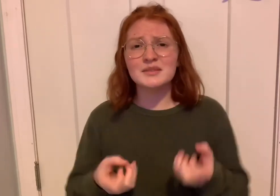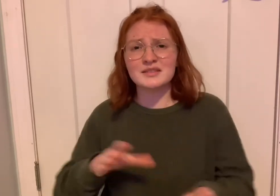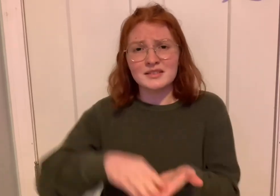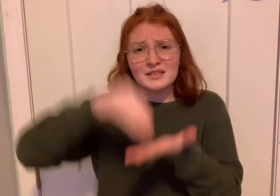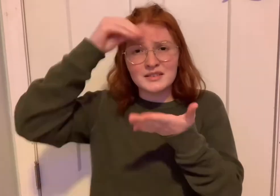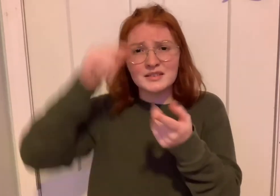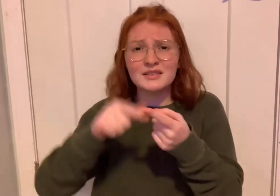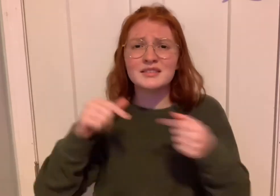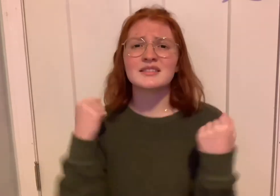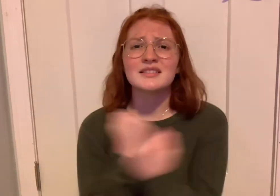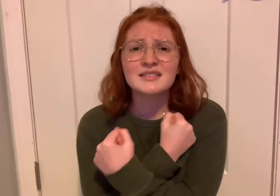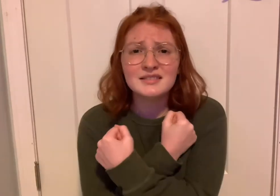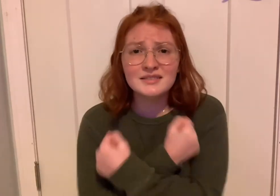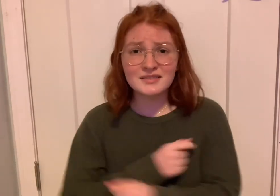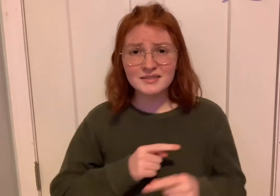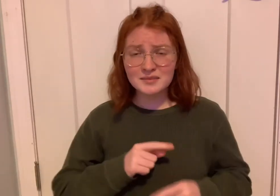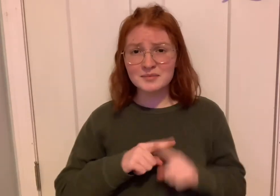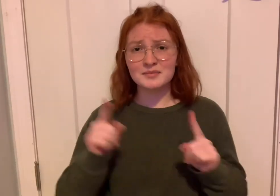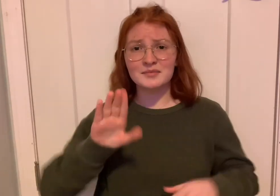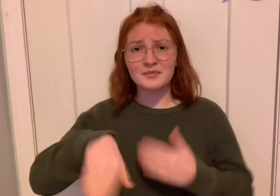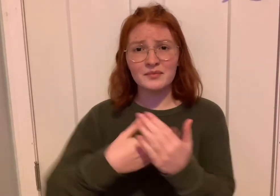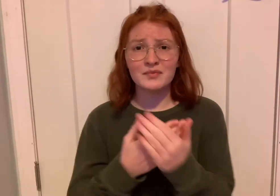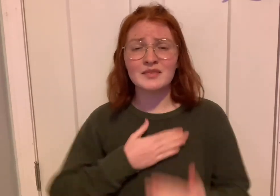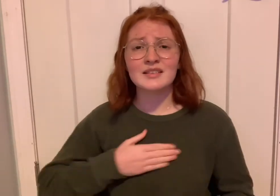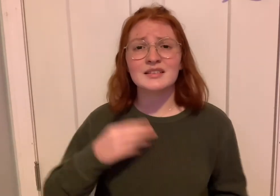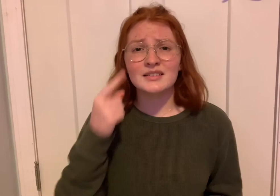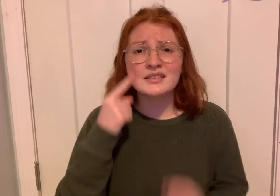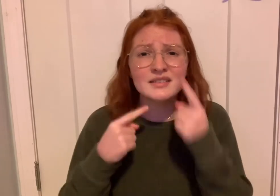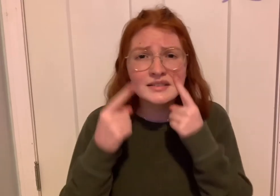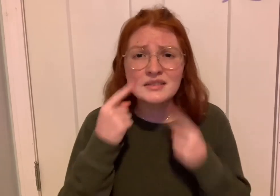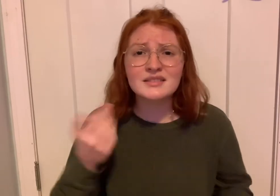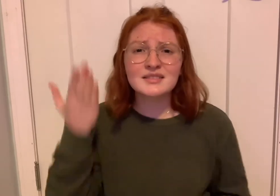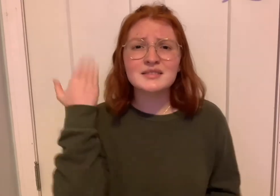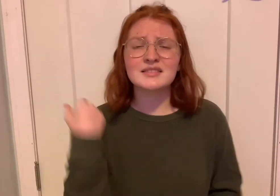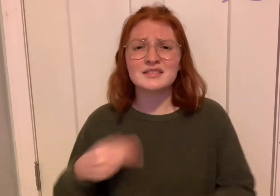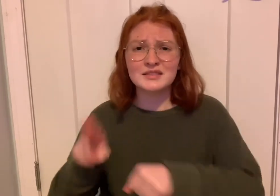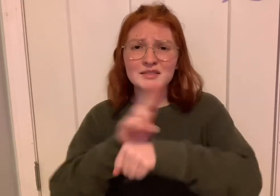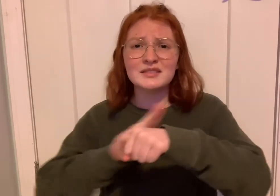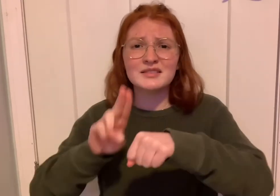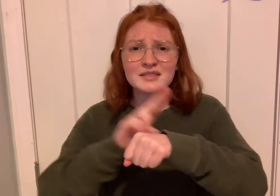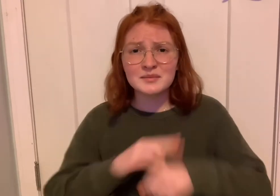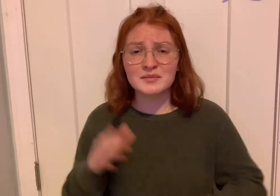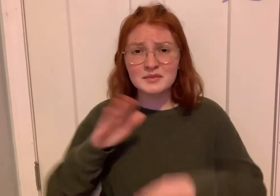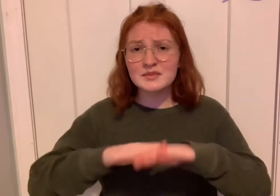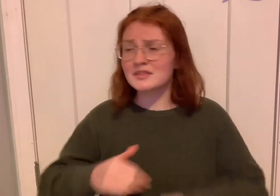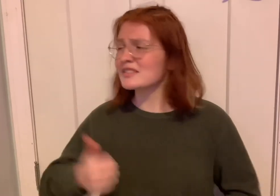learn to love But all my tears have been used, oh But all